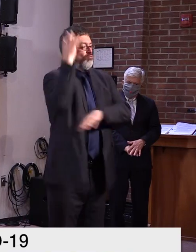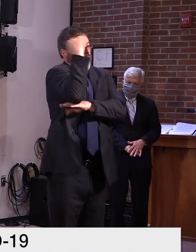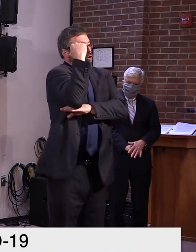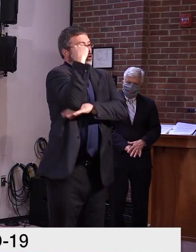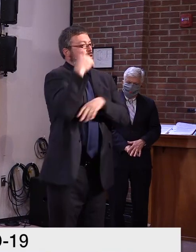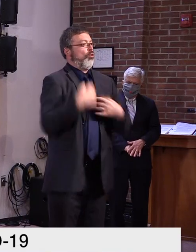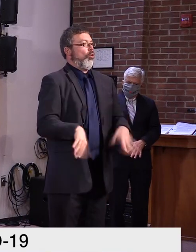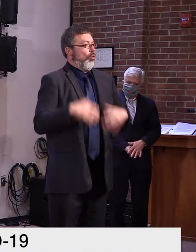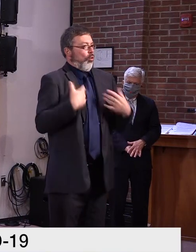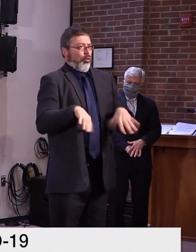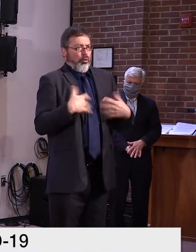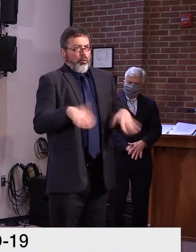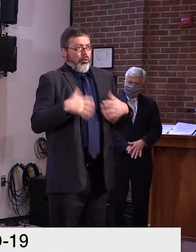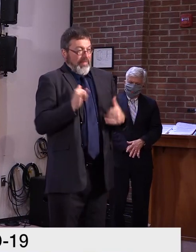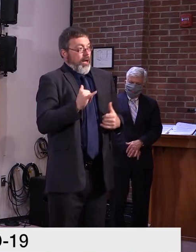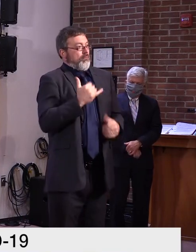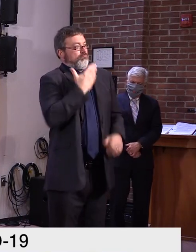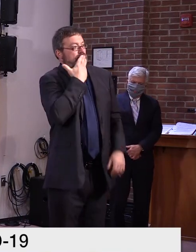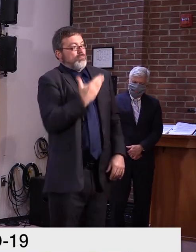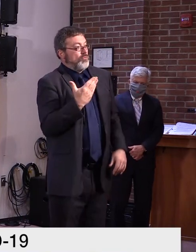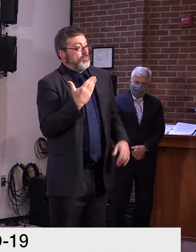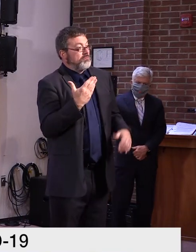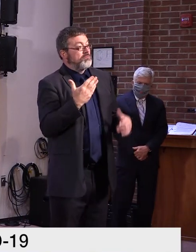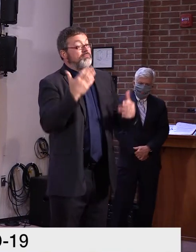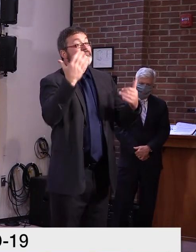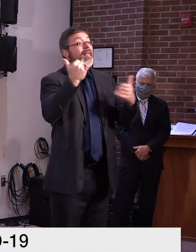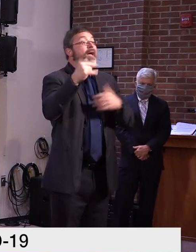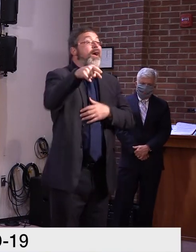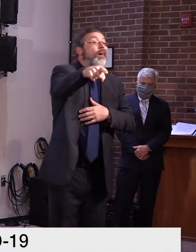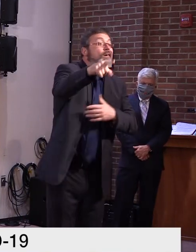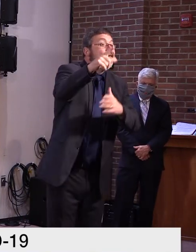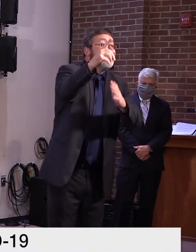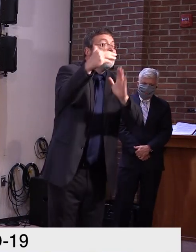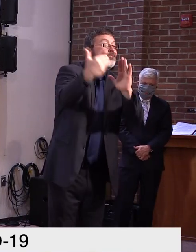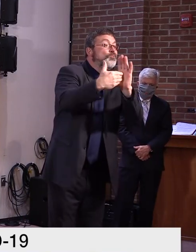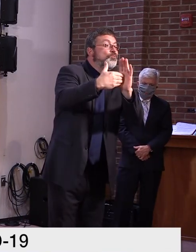uh, lawsuit progresses. But I hope we'll be watching.